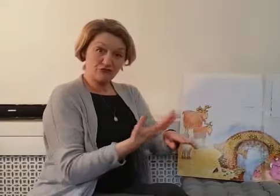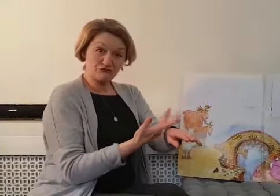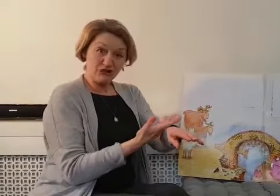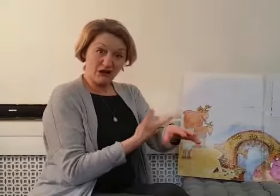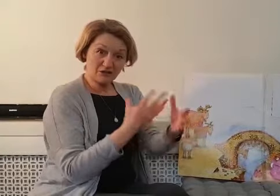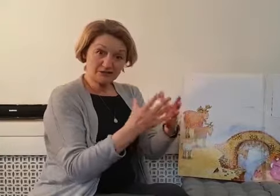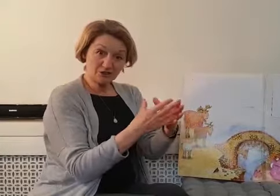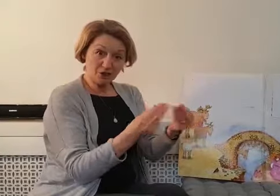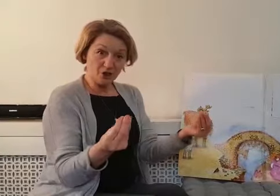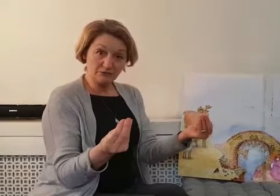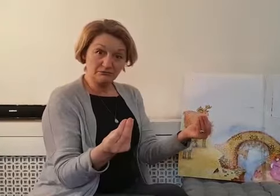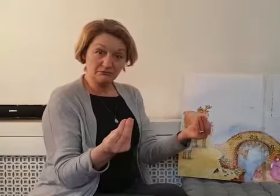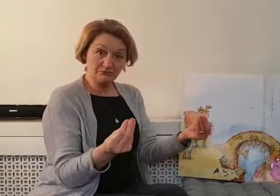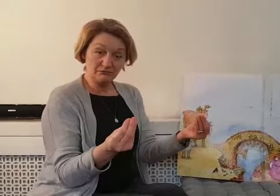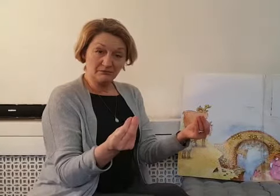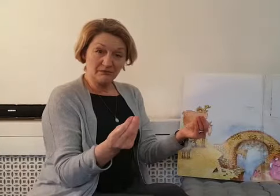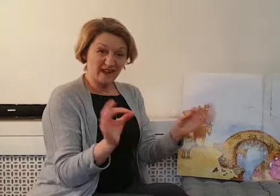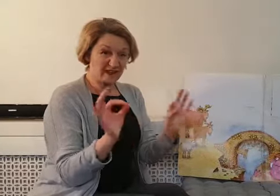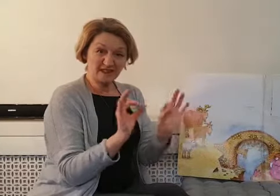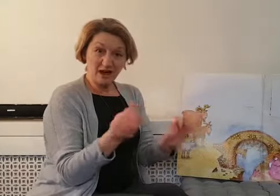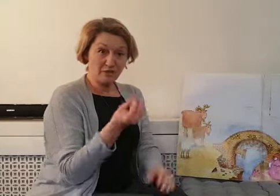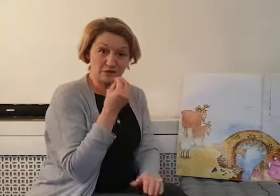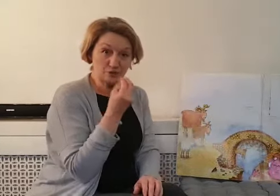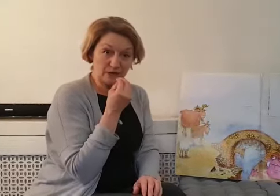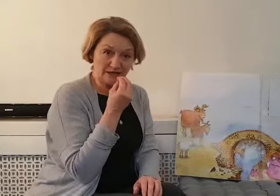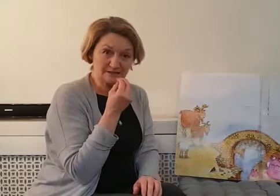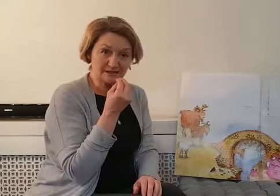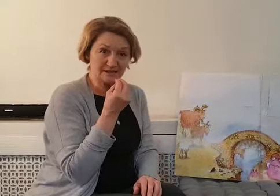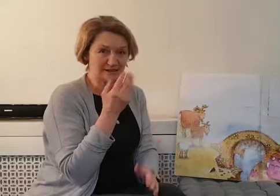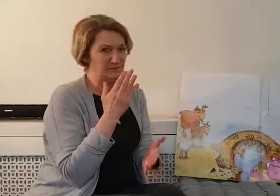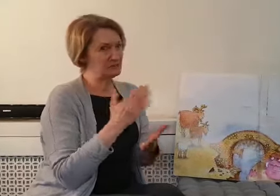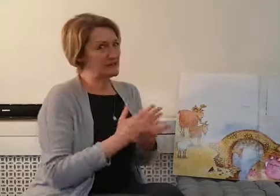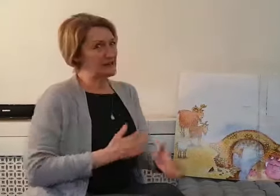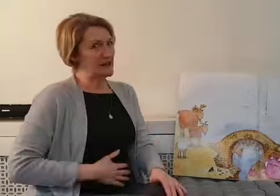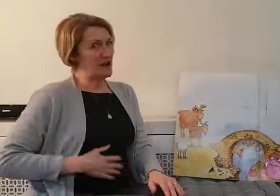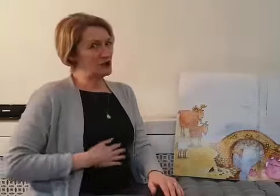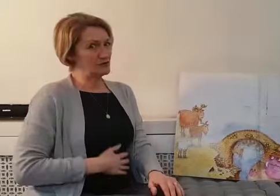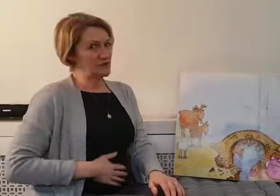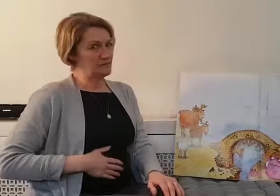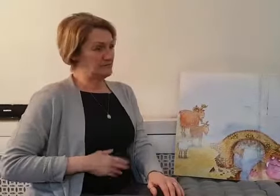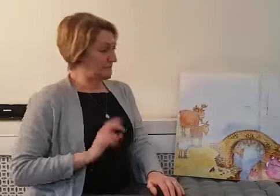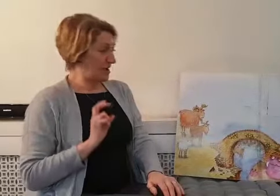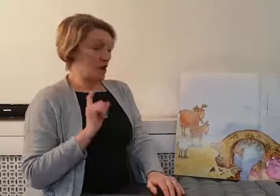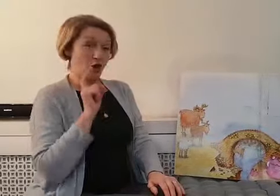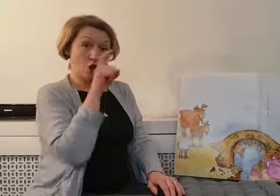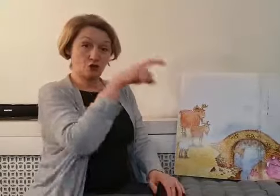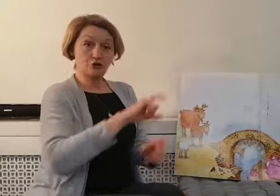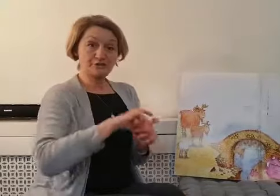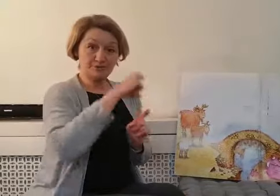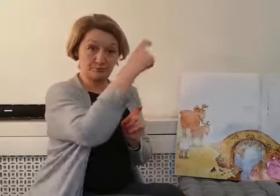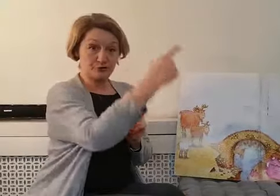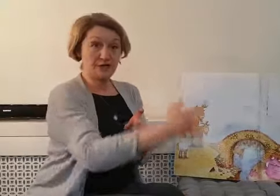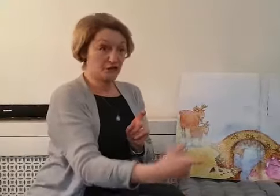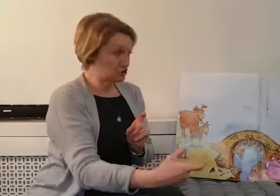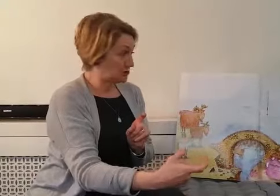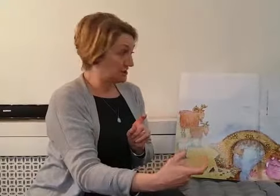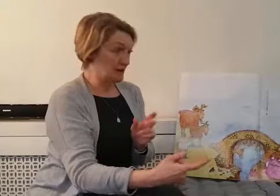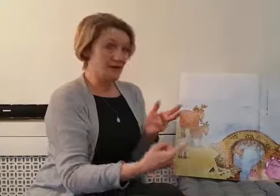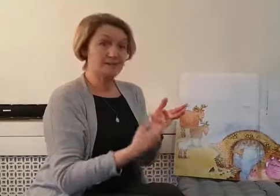grass had gone. They had nothing to eat. They were really hungry. Across the bridge, there was